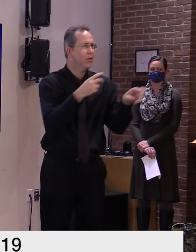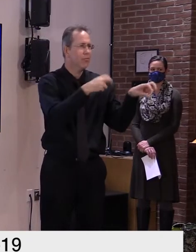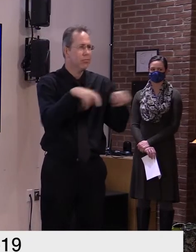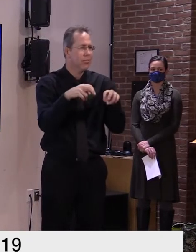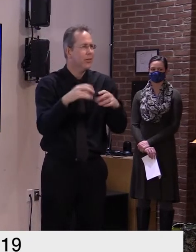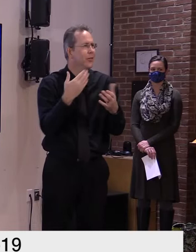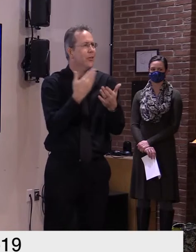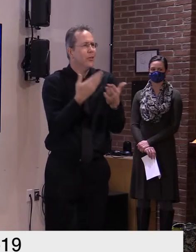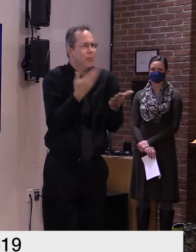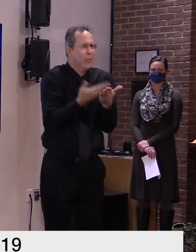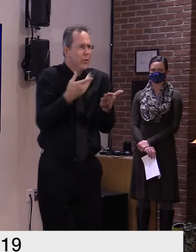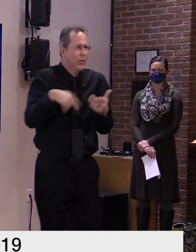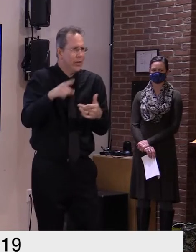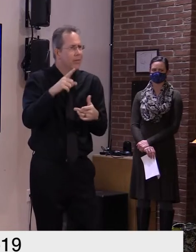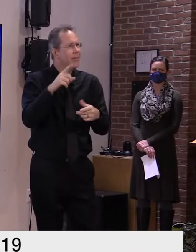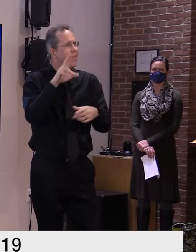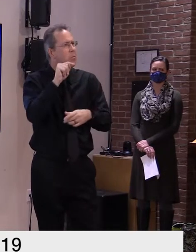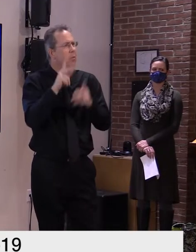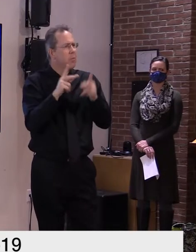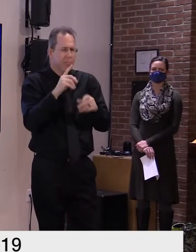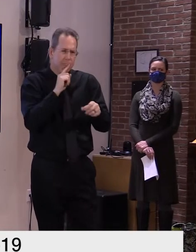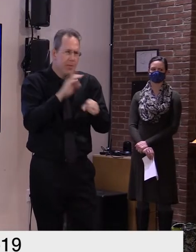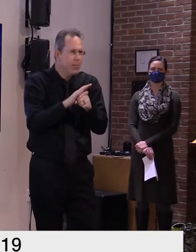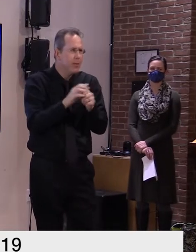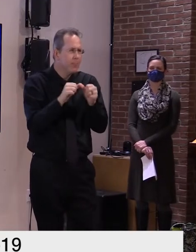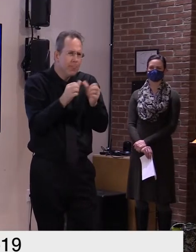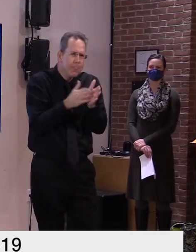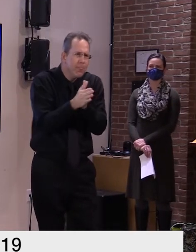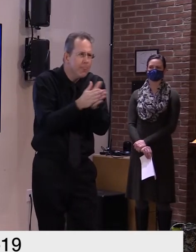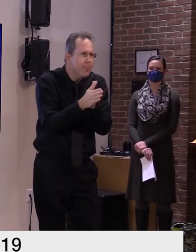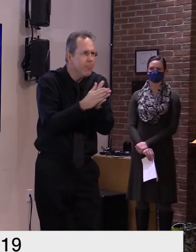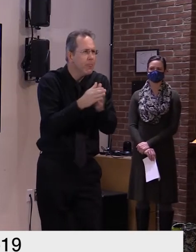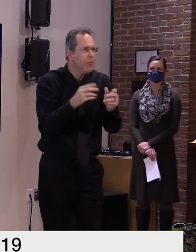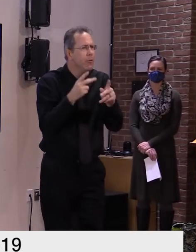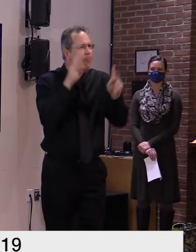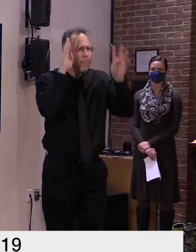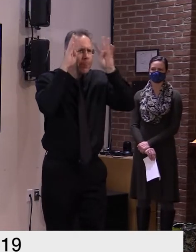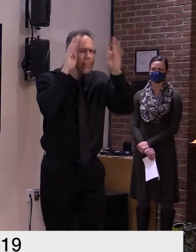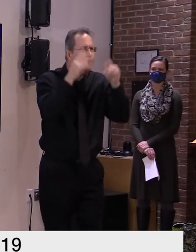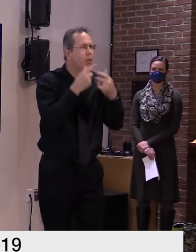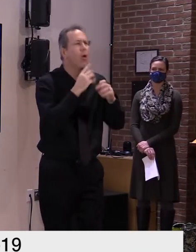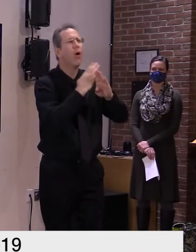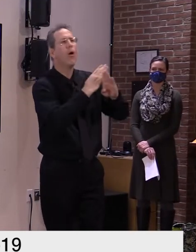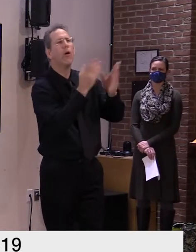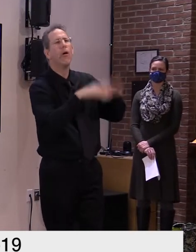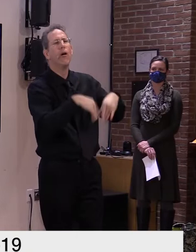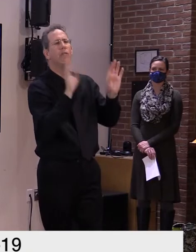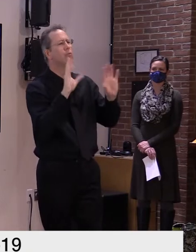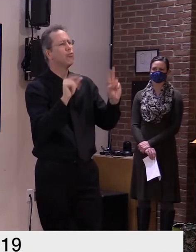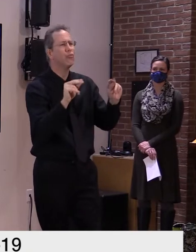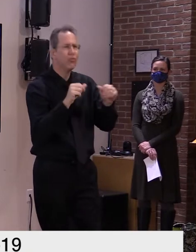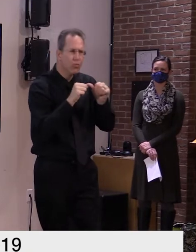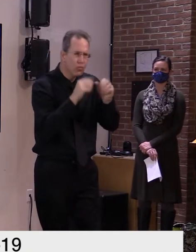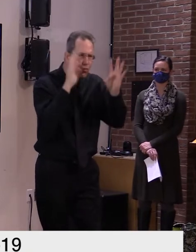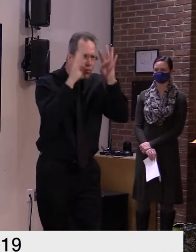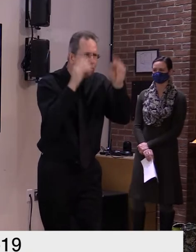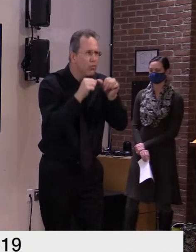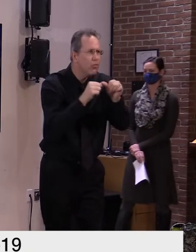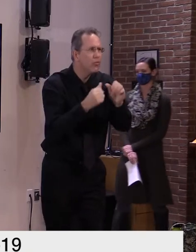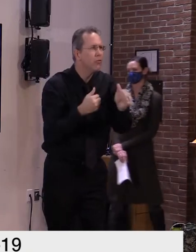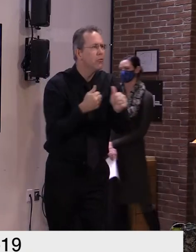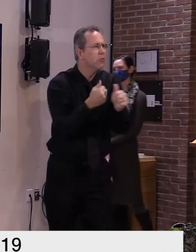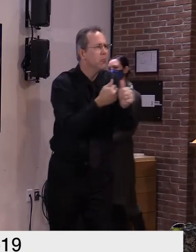educators are throughout the state the that concludes my update and i'll now turn it over to director borniman